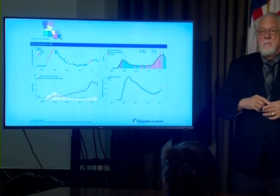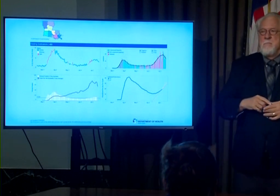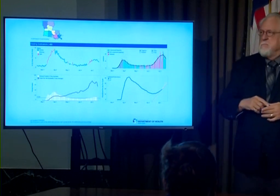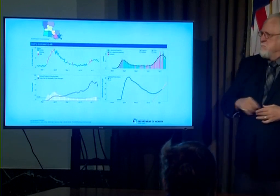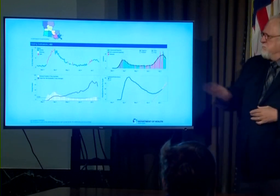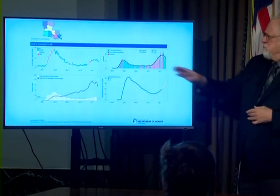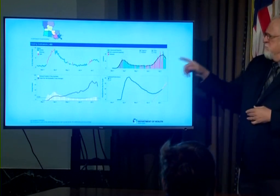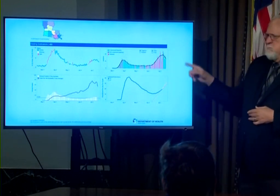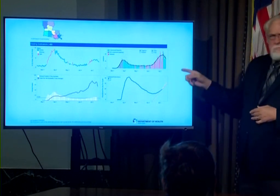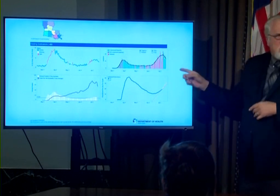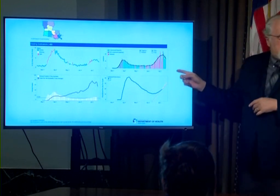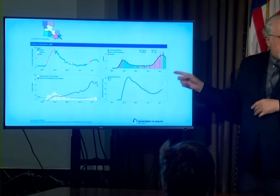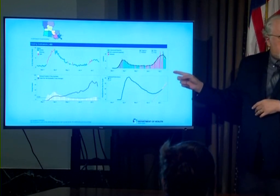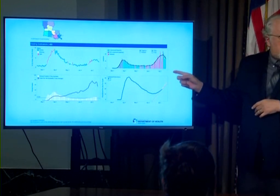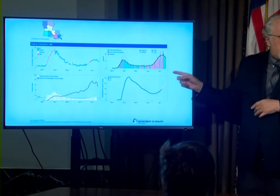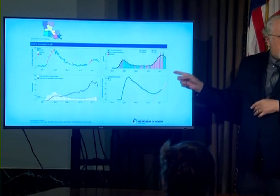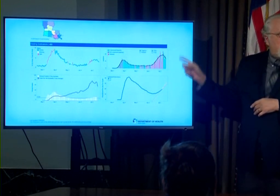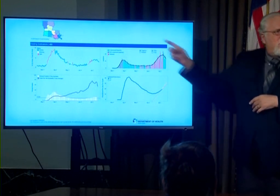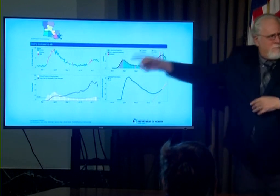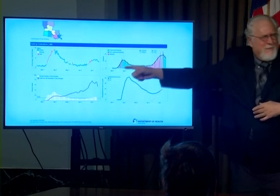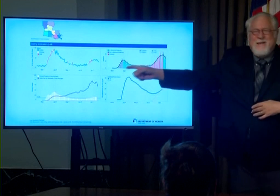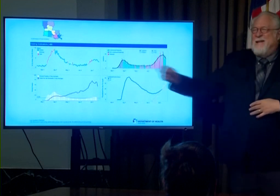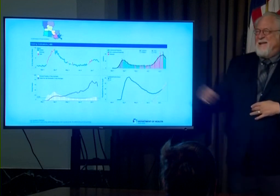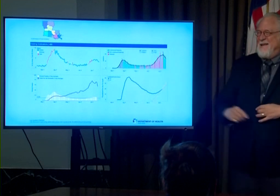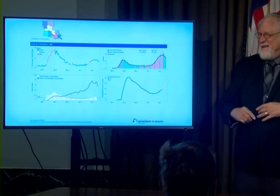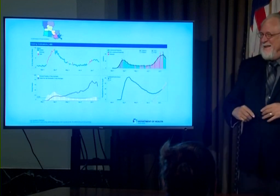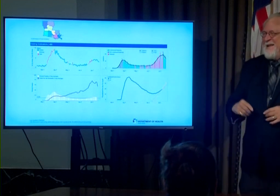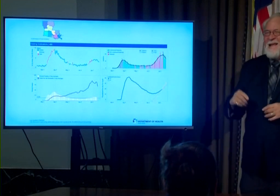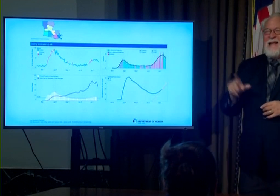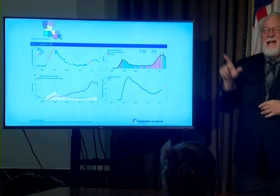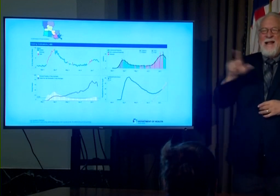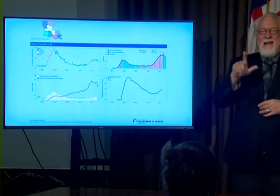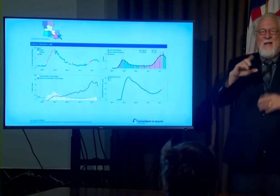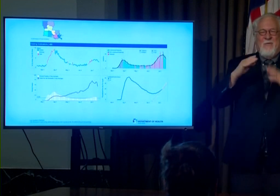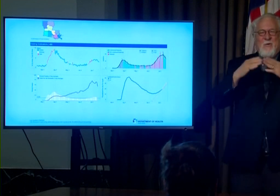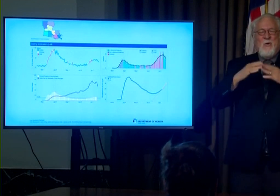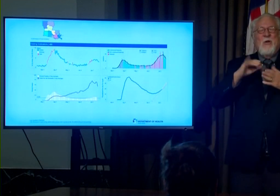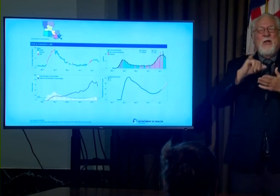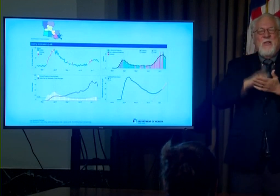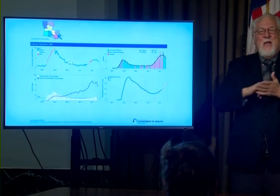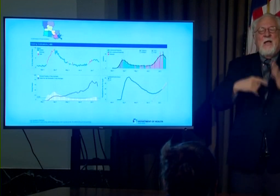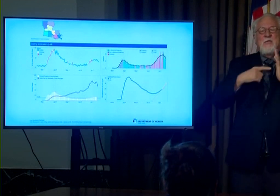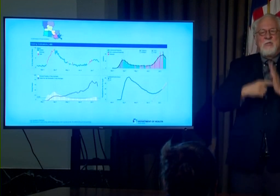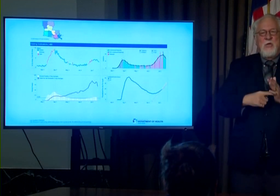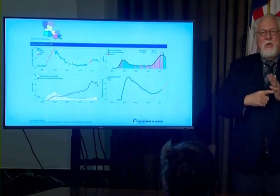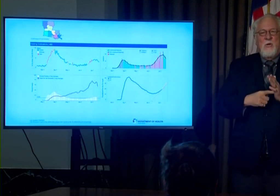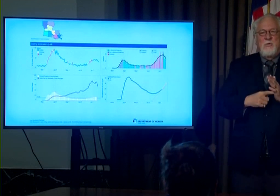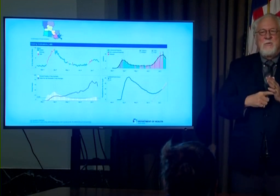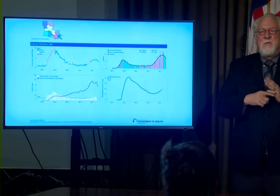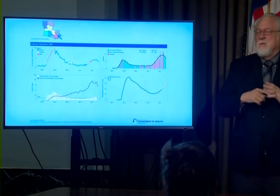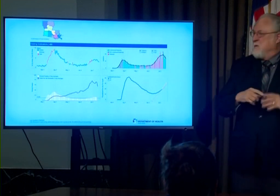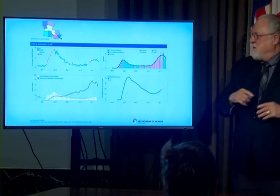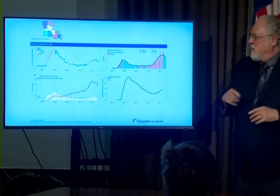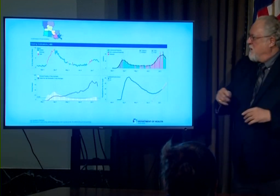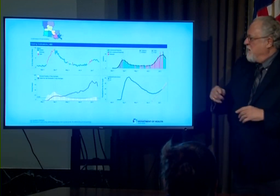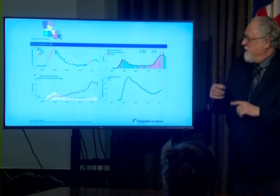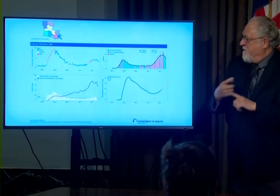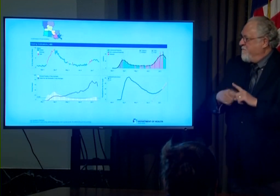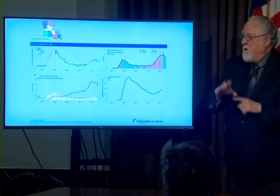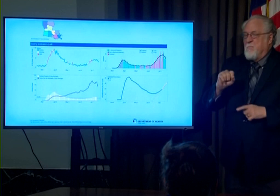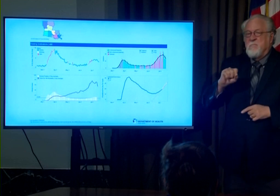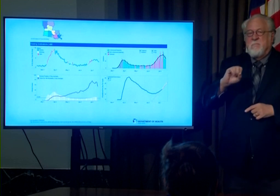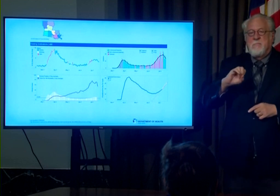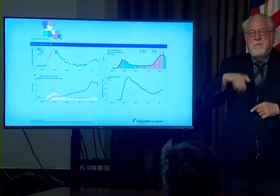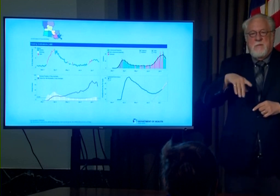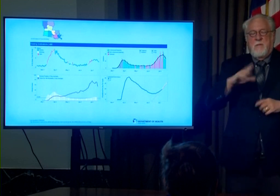sorry yeah the upper left hand corner sorry that that is showing even the people showing up to emergency departments with symptoms